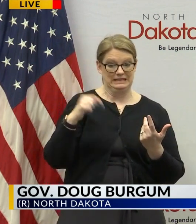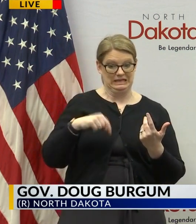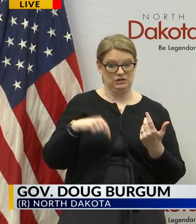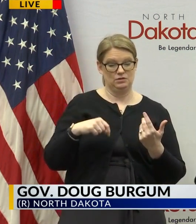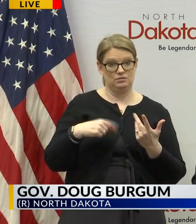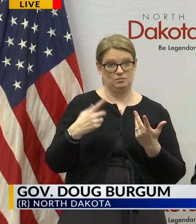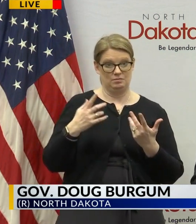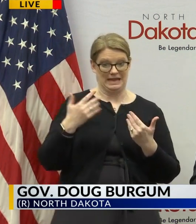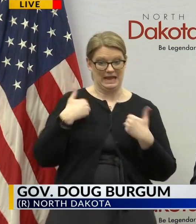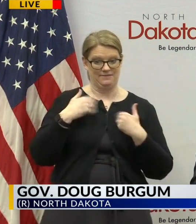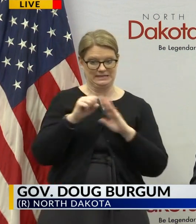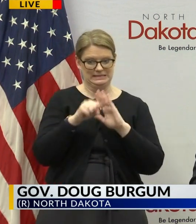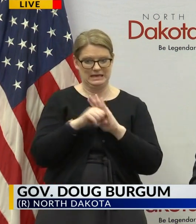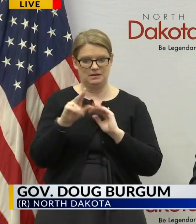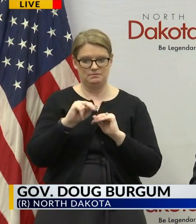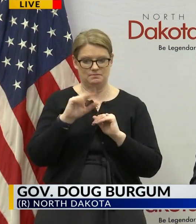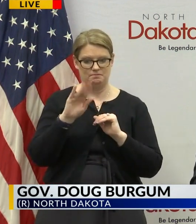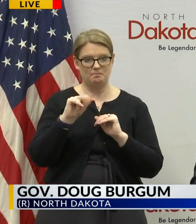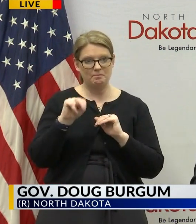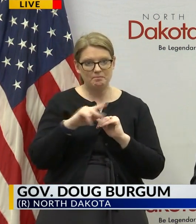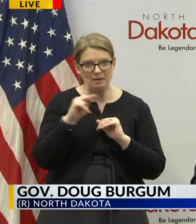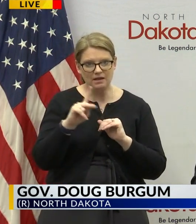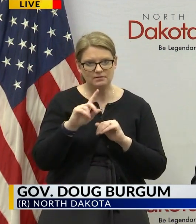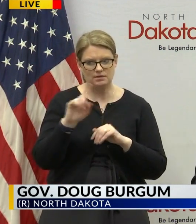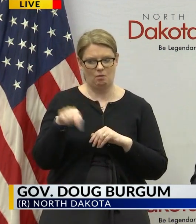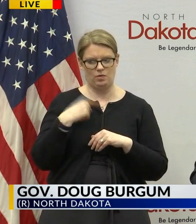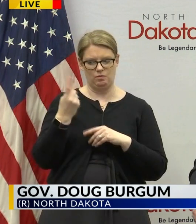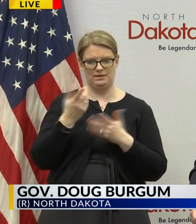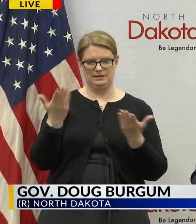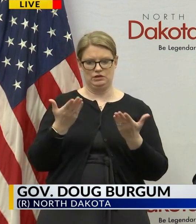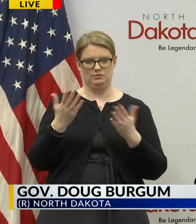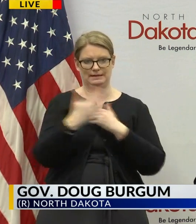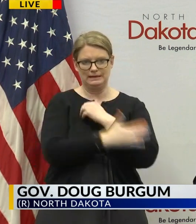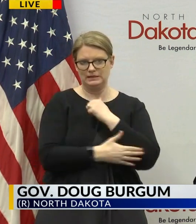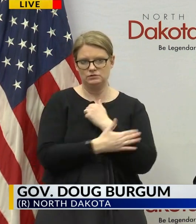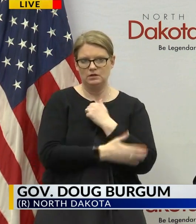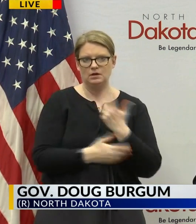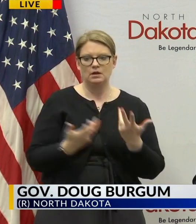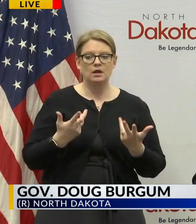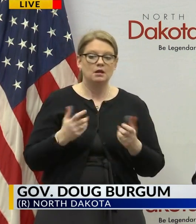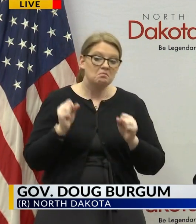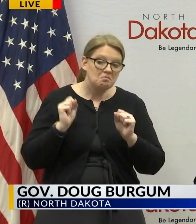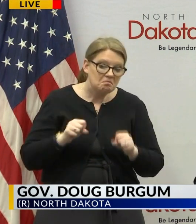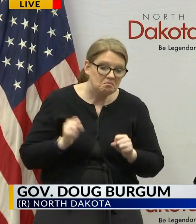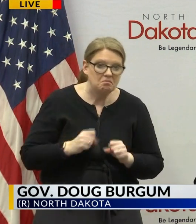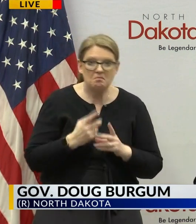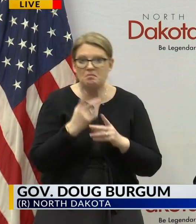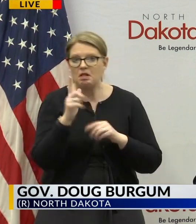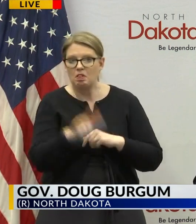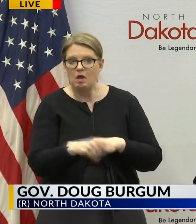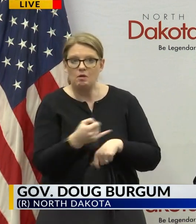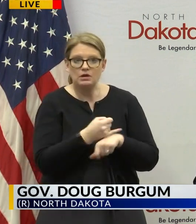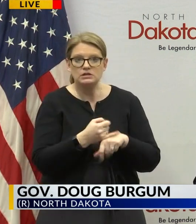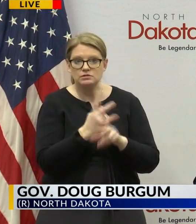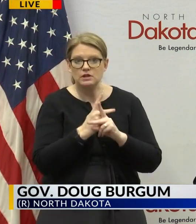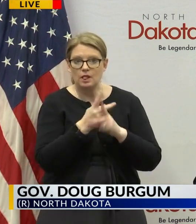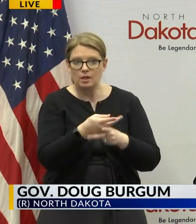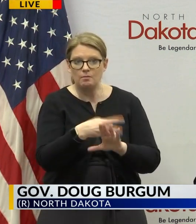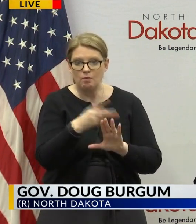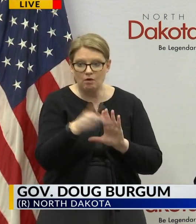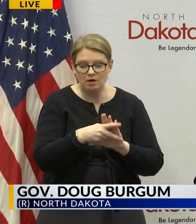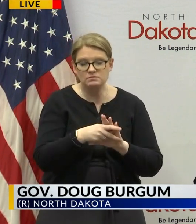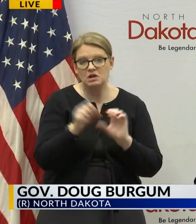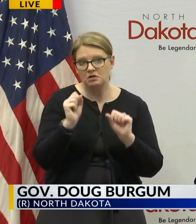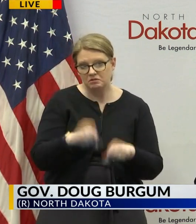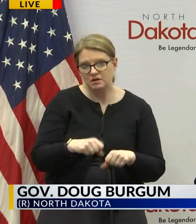a state bank and so it's more more likely and would and potentially could loan programs low interest loan programs to help businesses could come